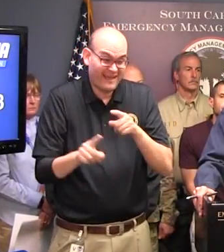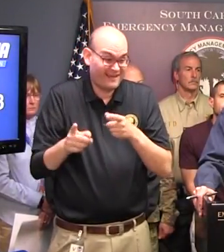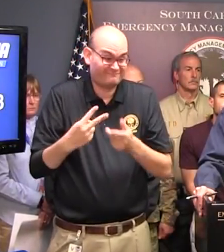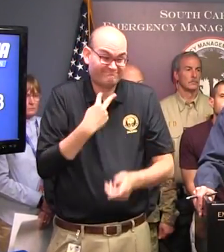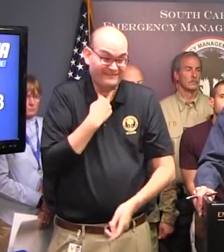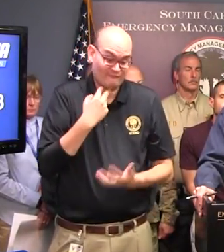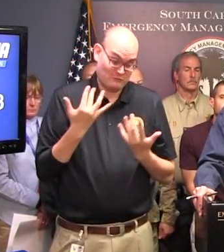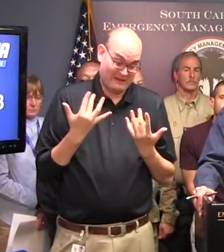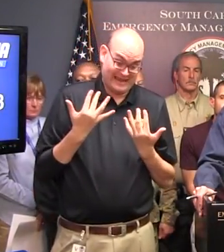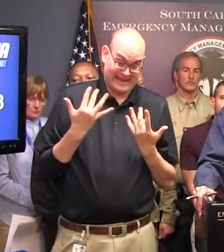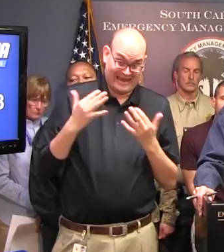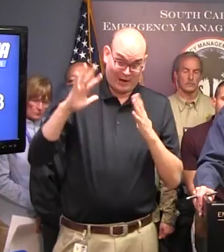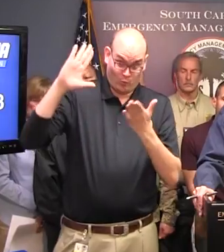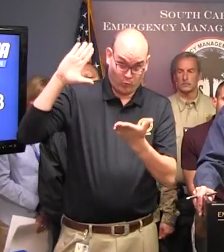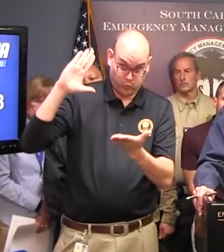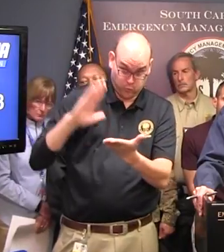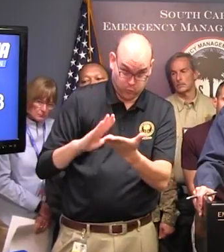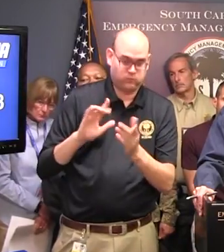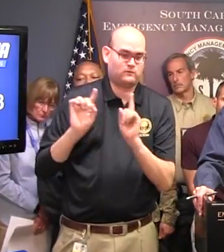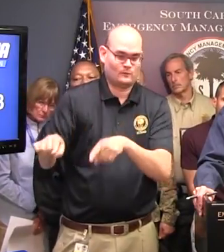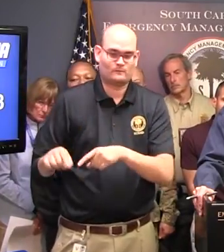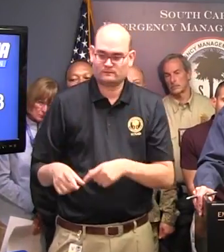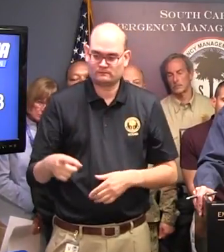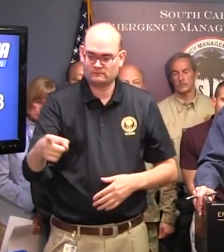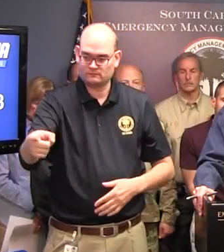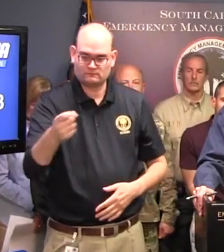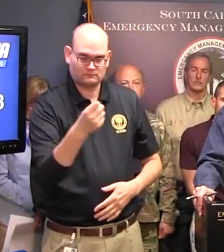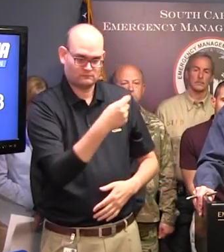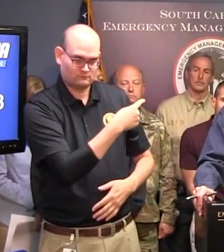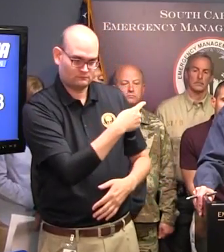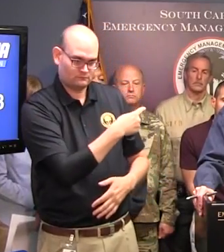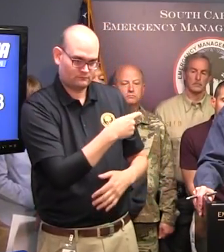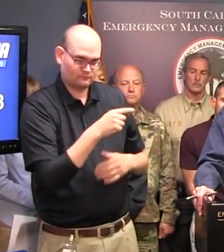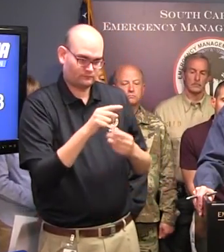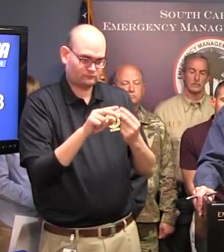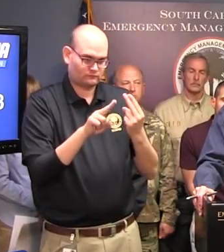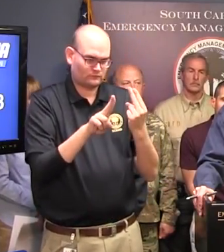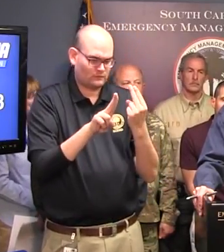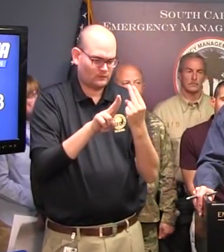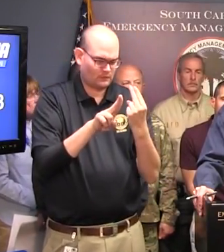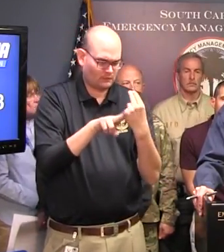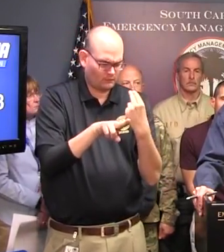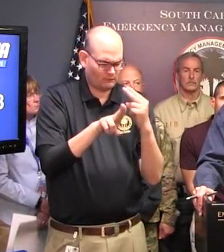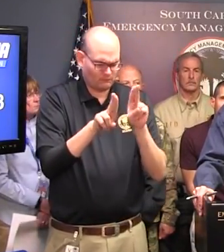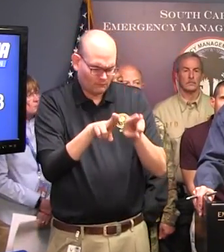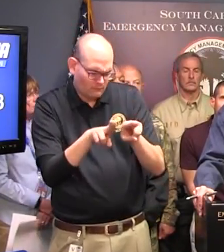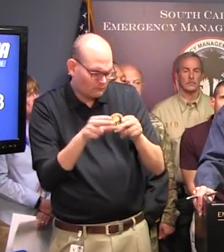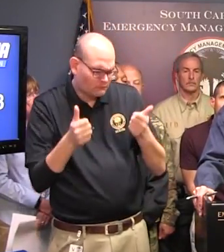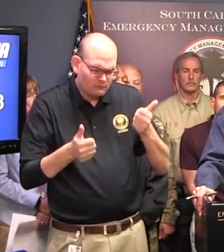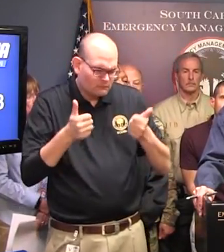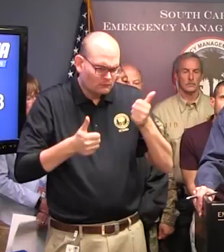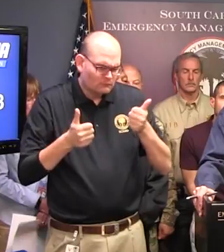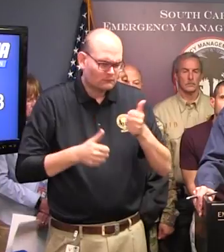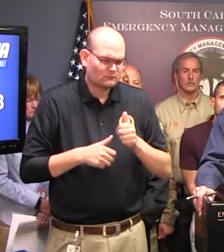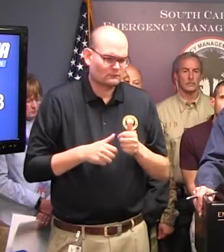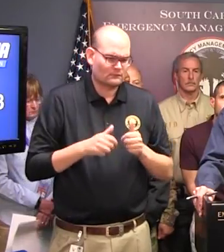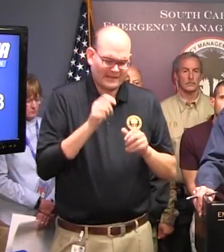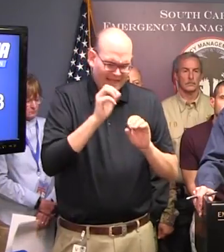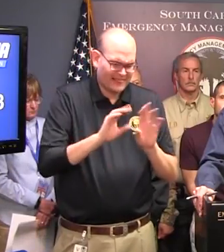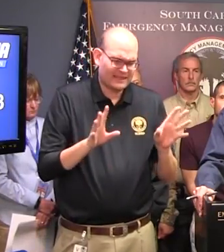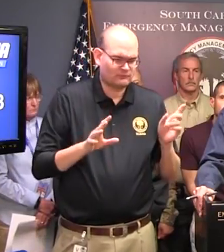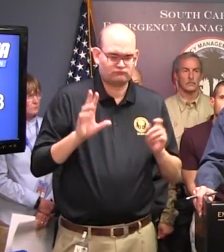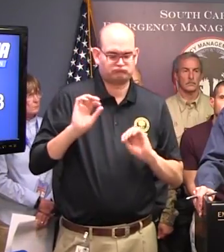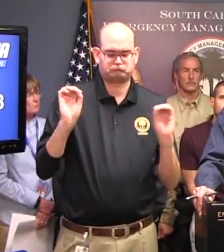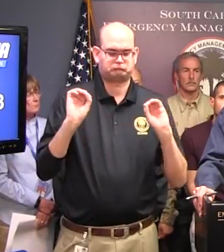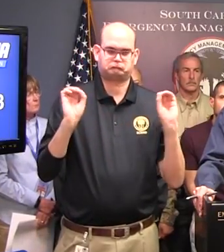Any more? Yeah, you mentioned lane reversals. I wasn't clear on when or where that was happening. It's not going to happen unless locally in